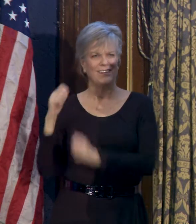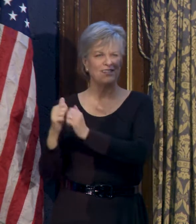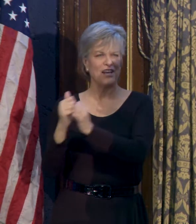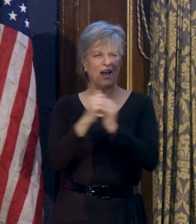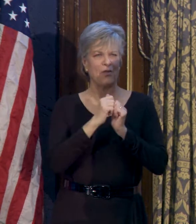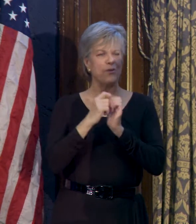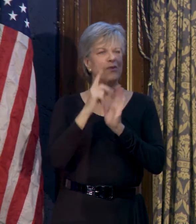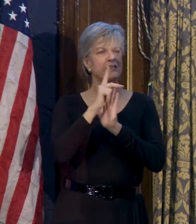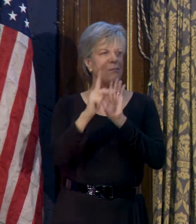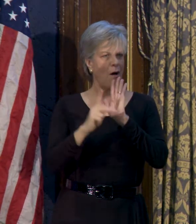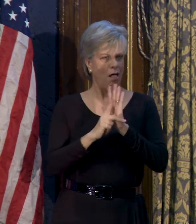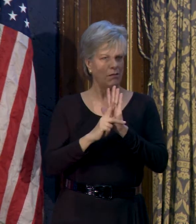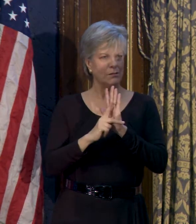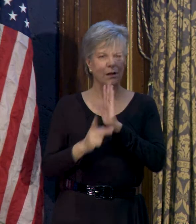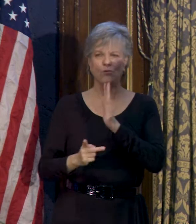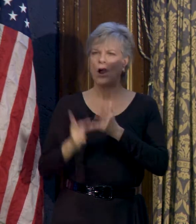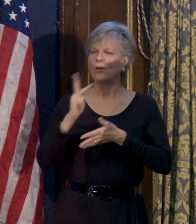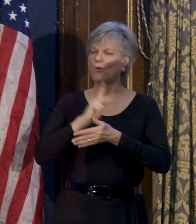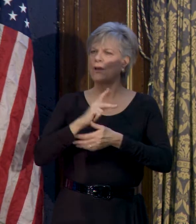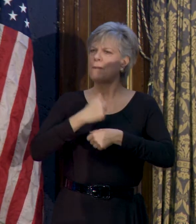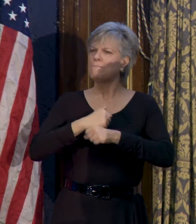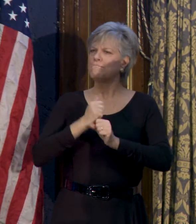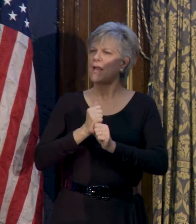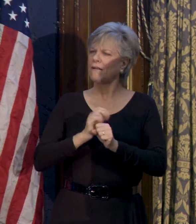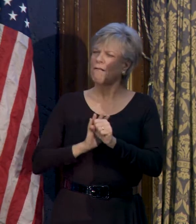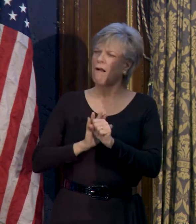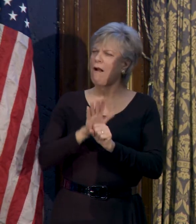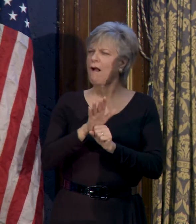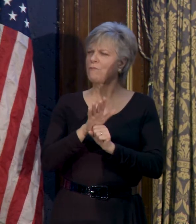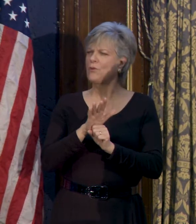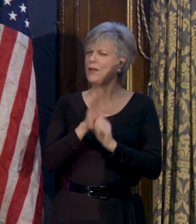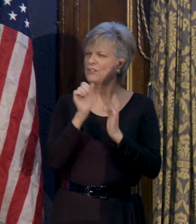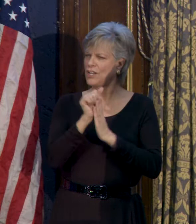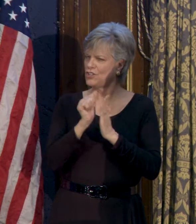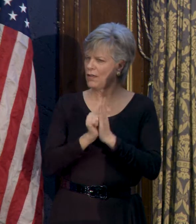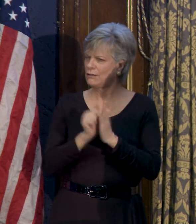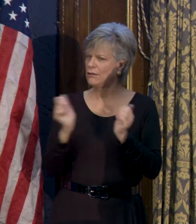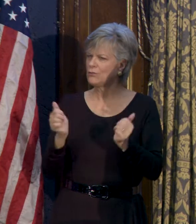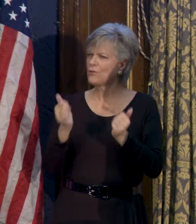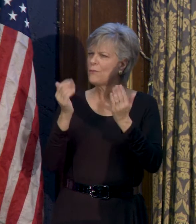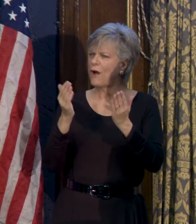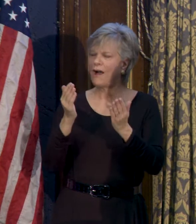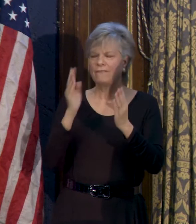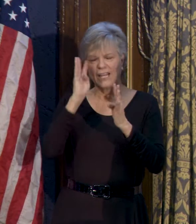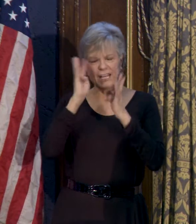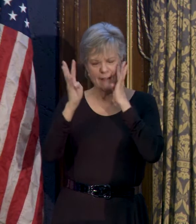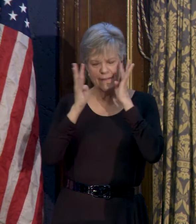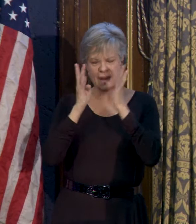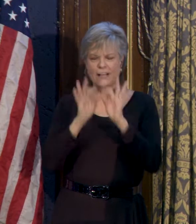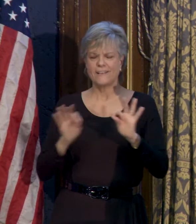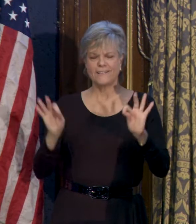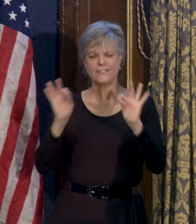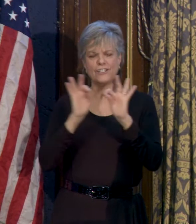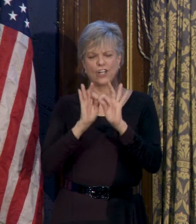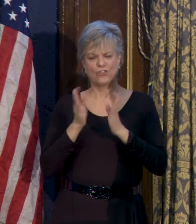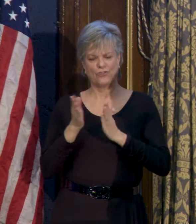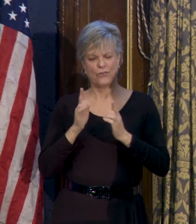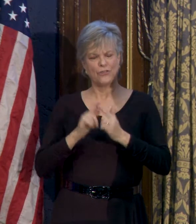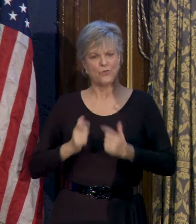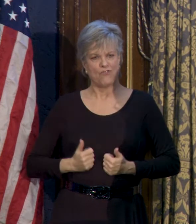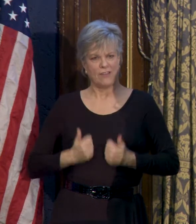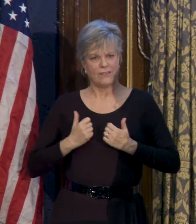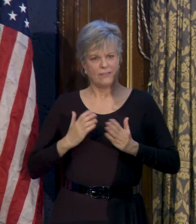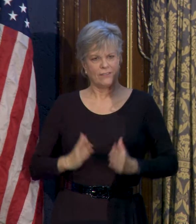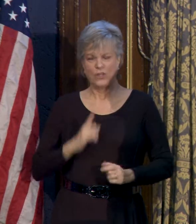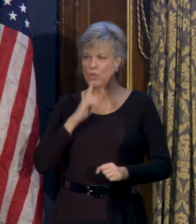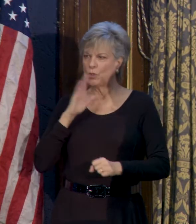these policy priorities create a comprehensive agenda we will implement to provide innovative and essential services to residents and ensure